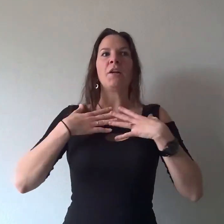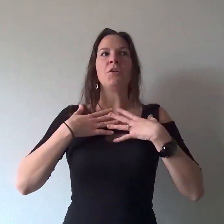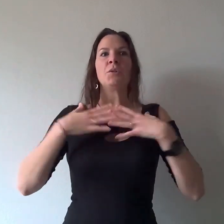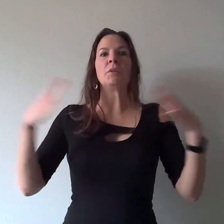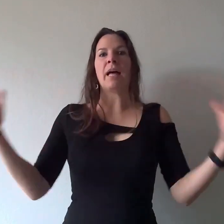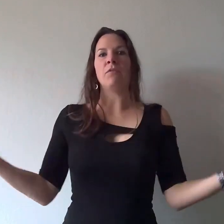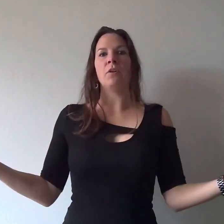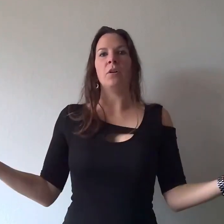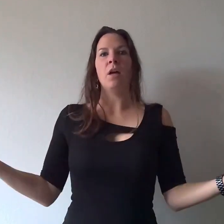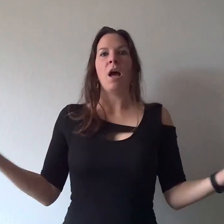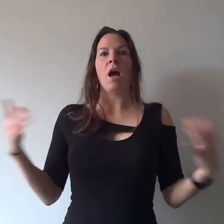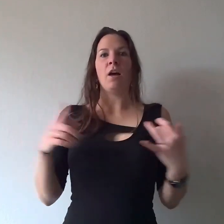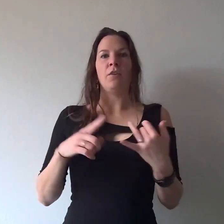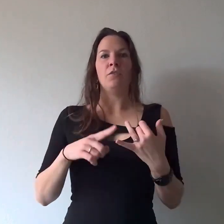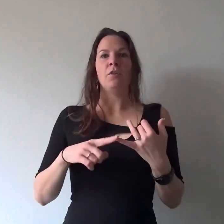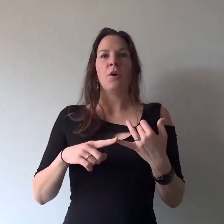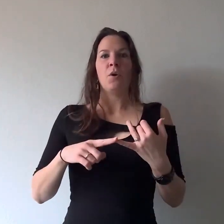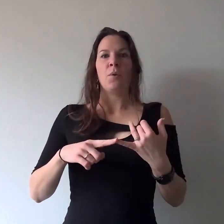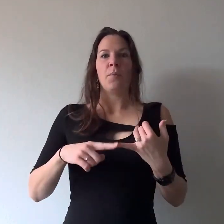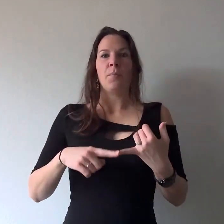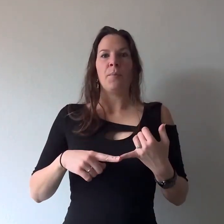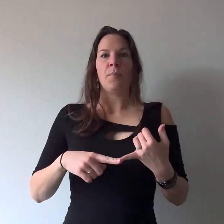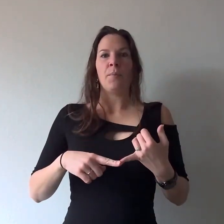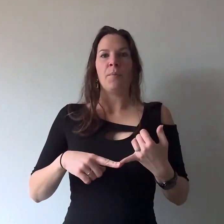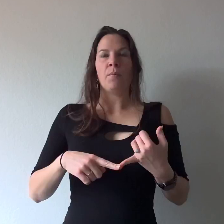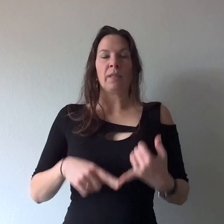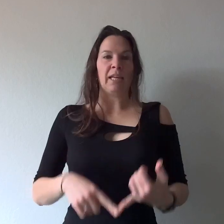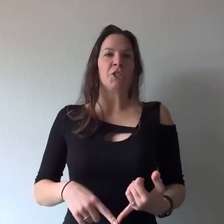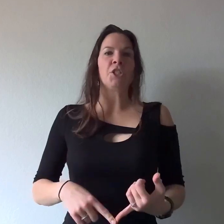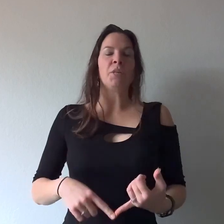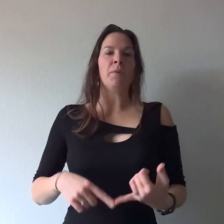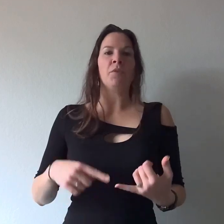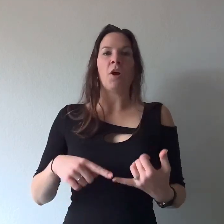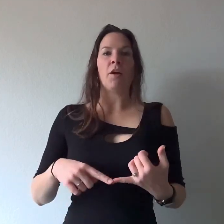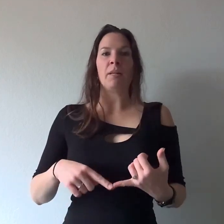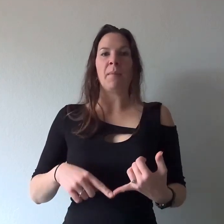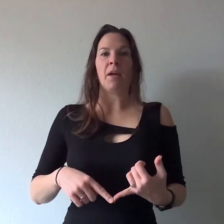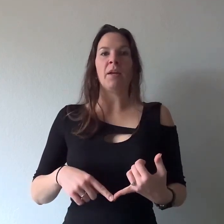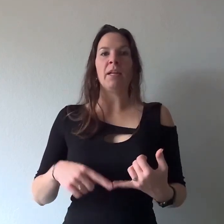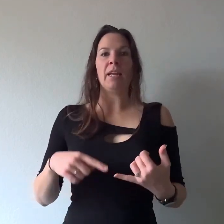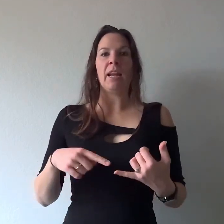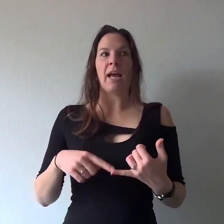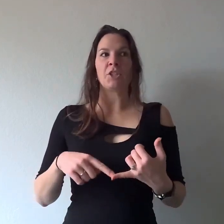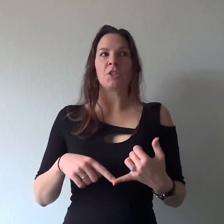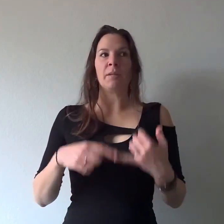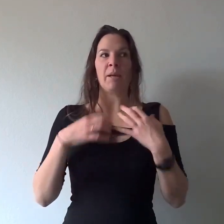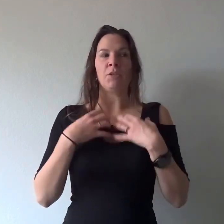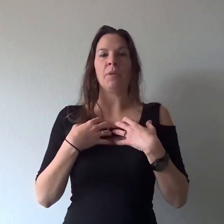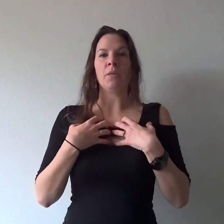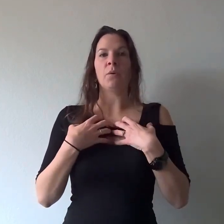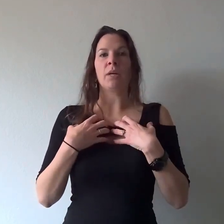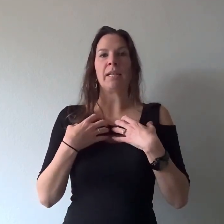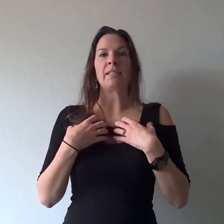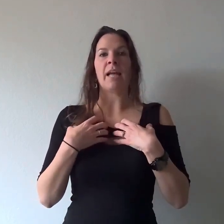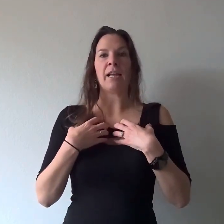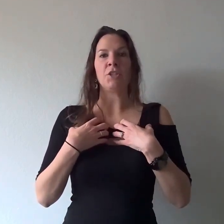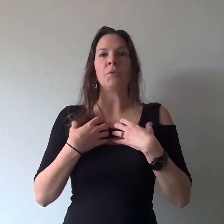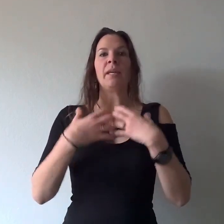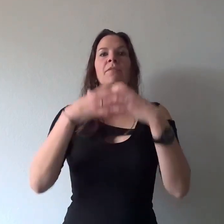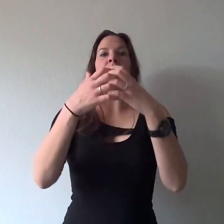new level of relationship if you're already married it actually by doing the work inside you gives the